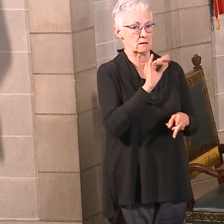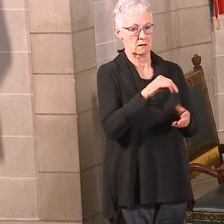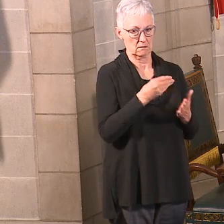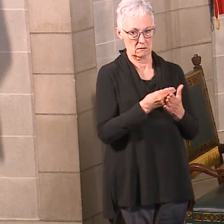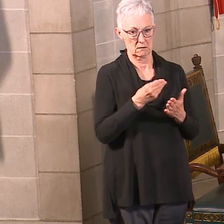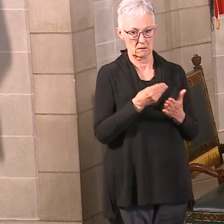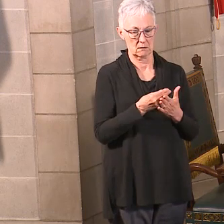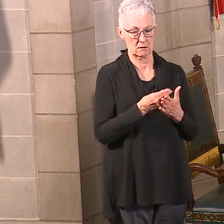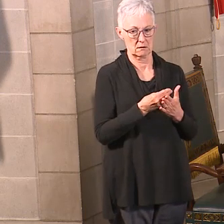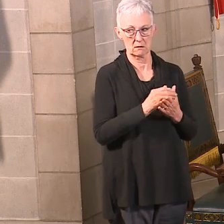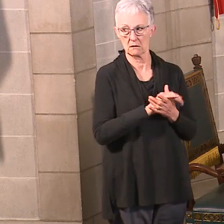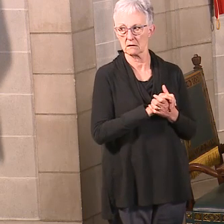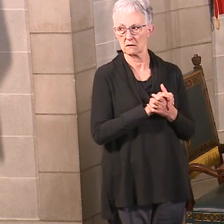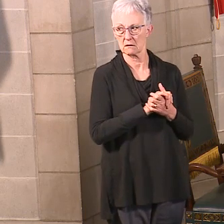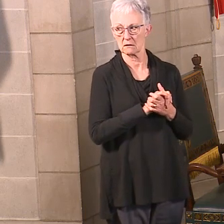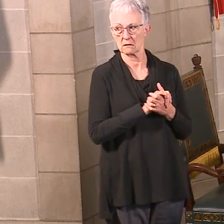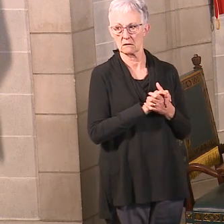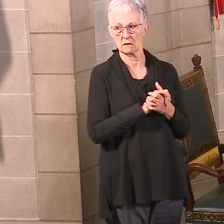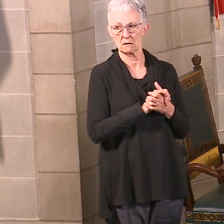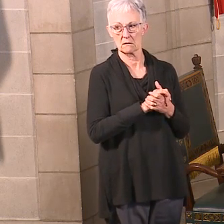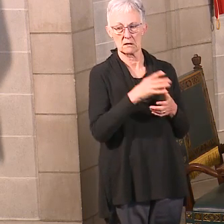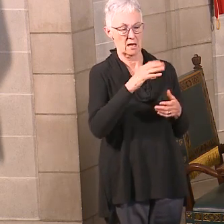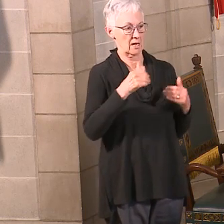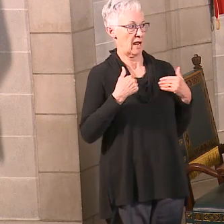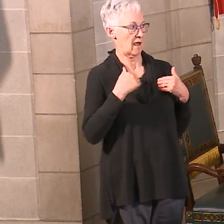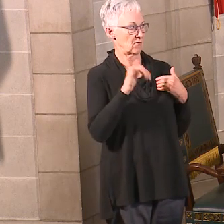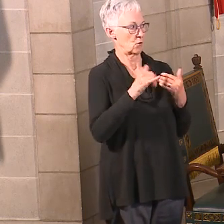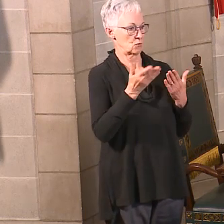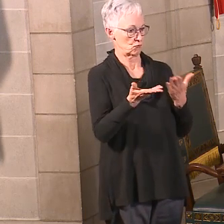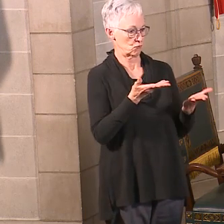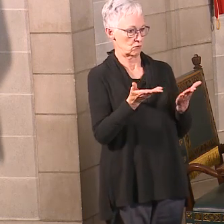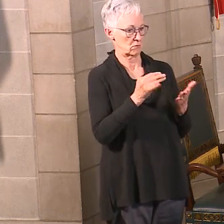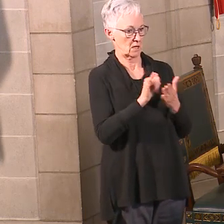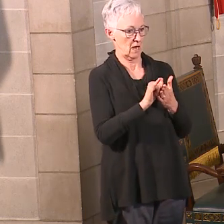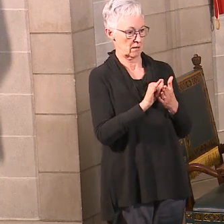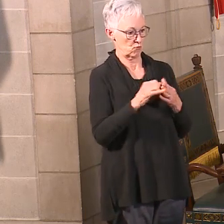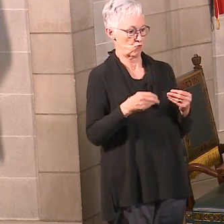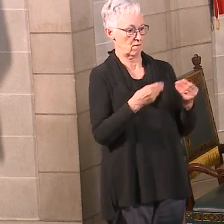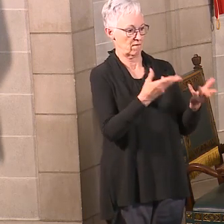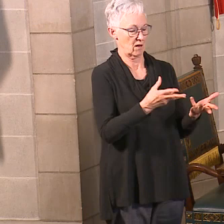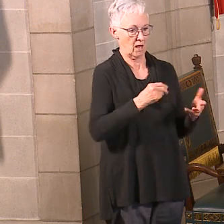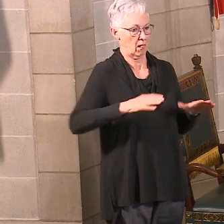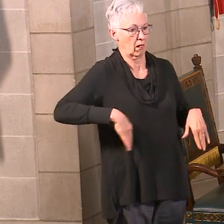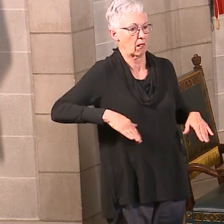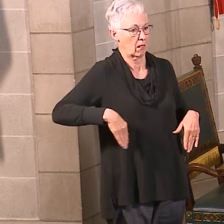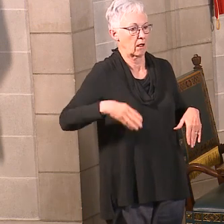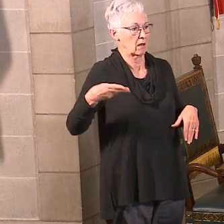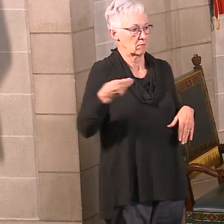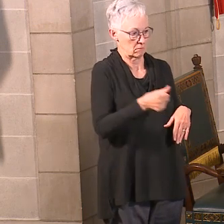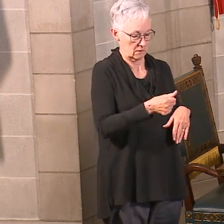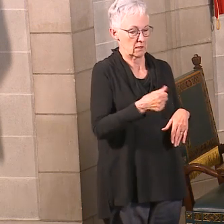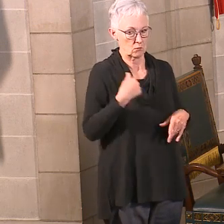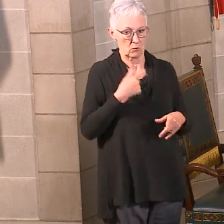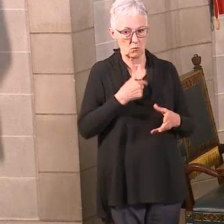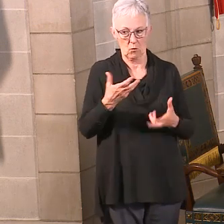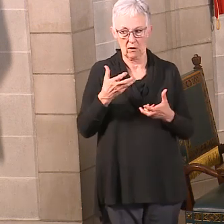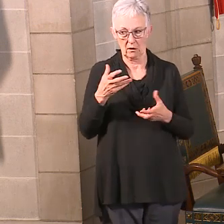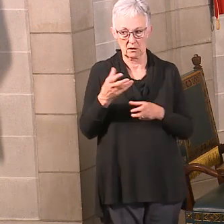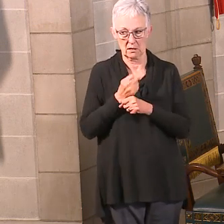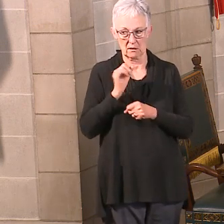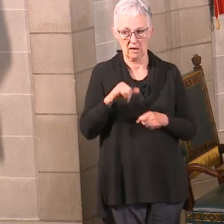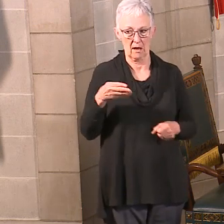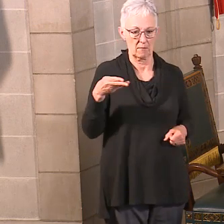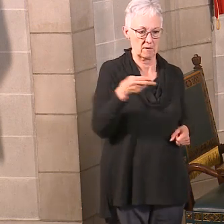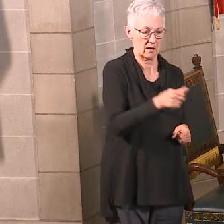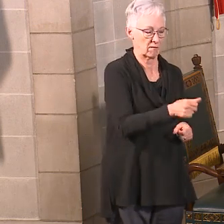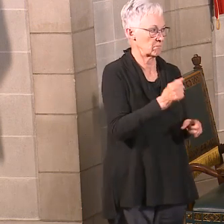get those services that have already been provided and maybe not yet paid for, that we get those paid for, as well as